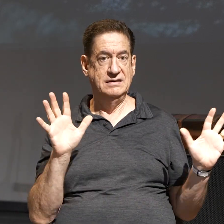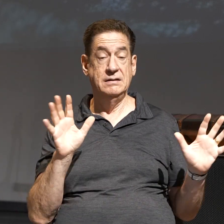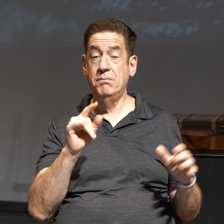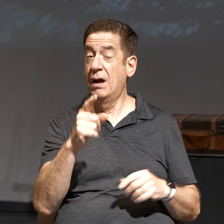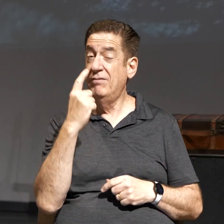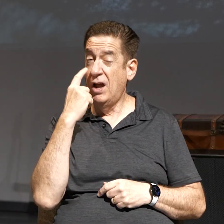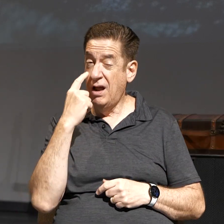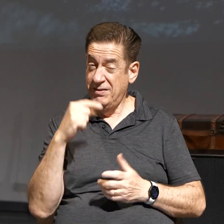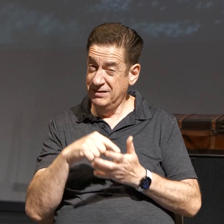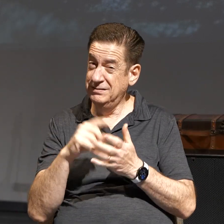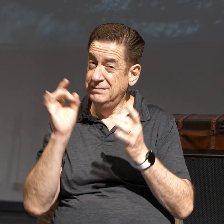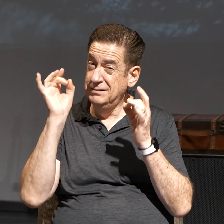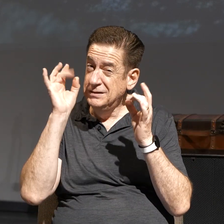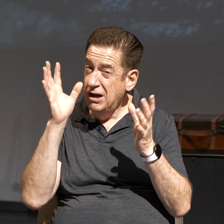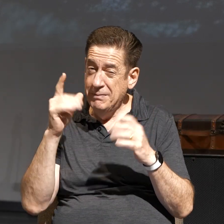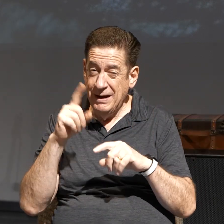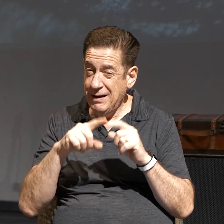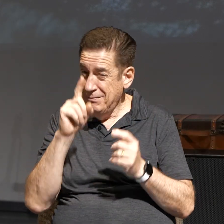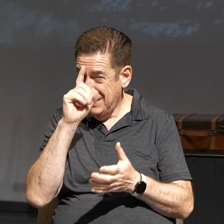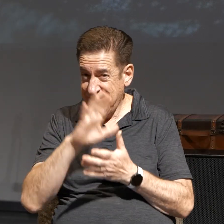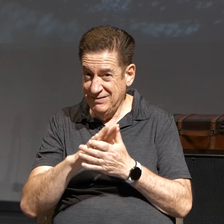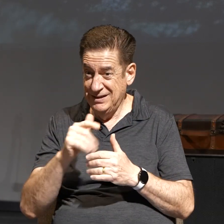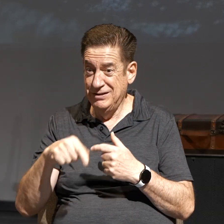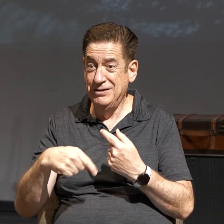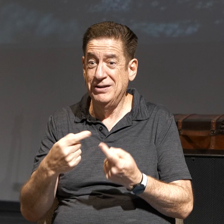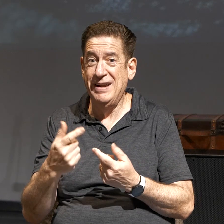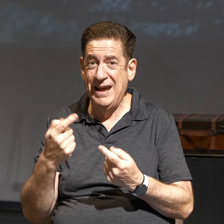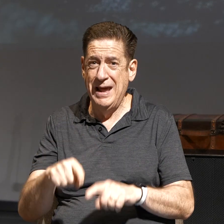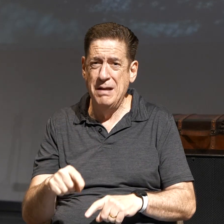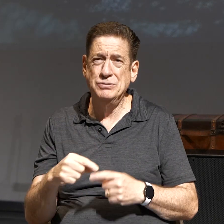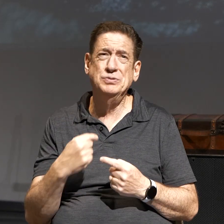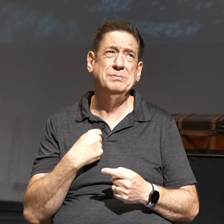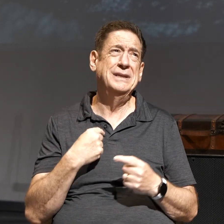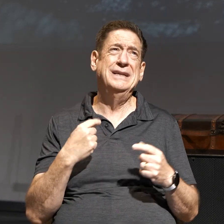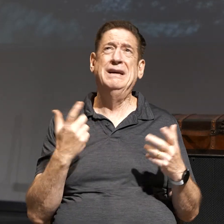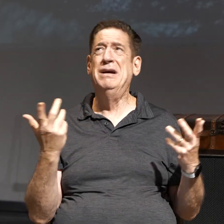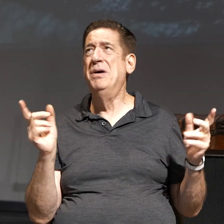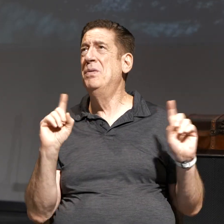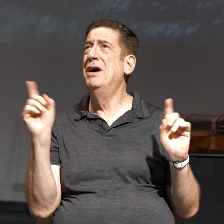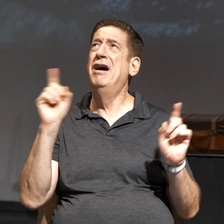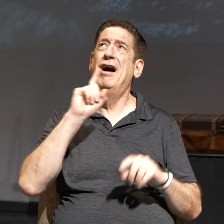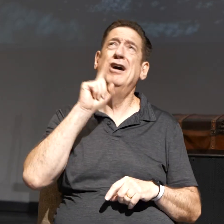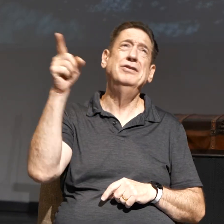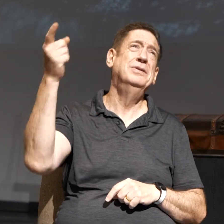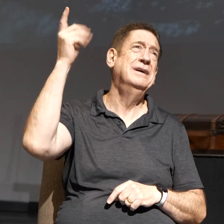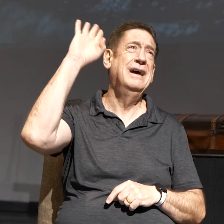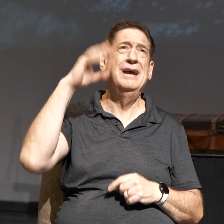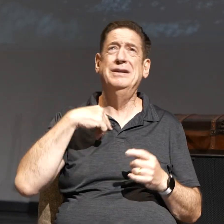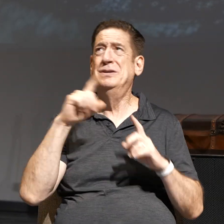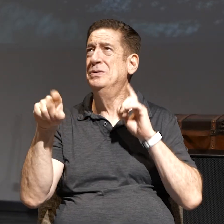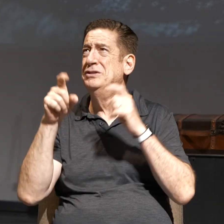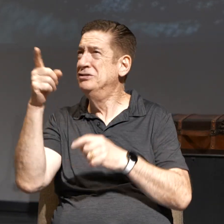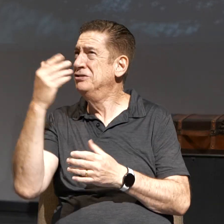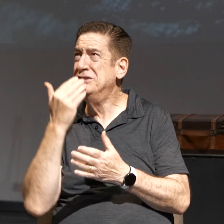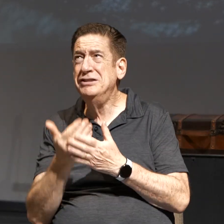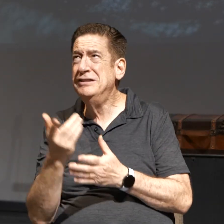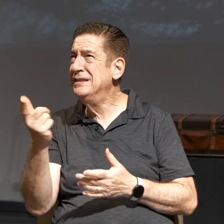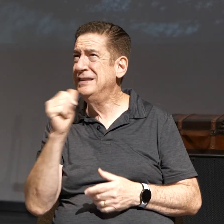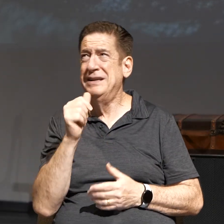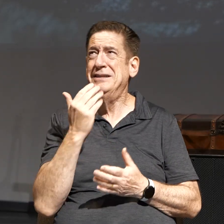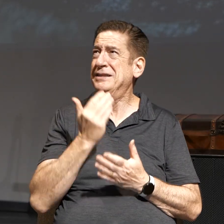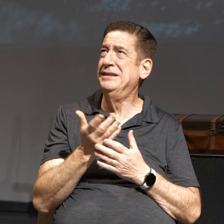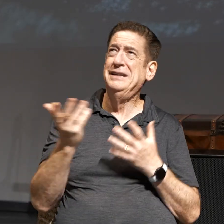oh, this is terrible. Oh, I can't believe this is happening to me. Oh, my goodness, where are you, God? I start questioning His goodness. Oh,